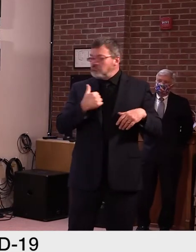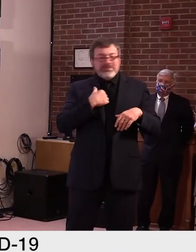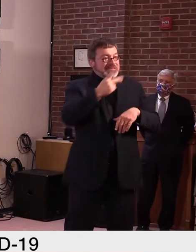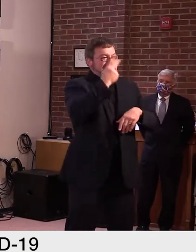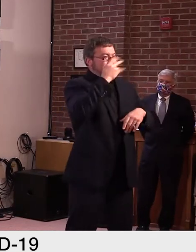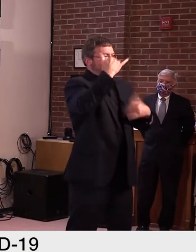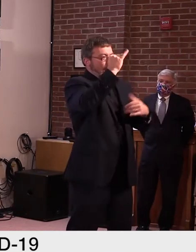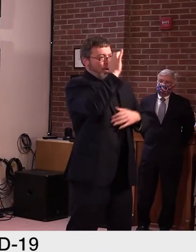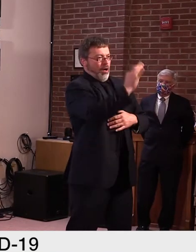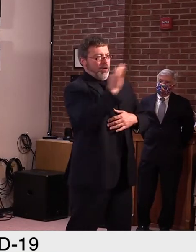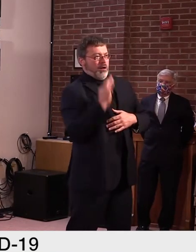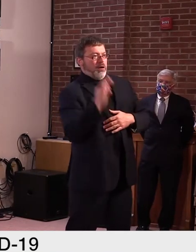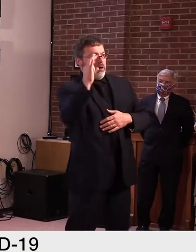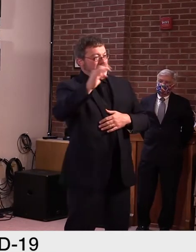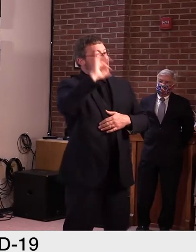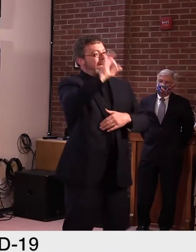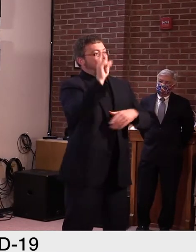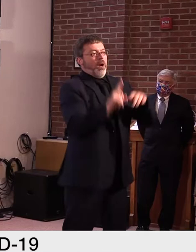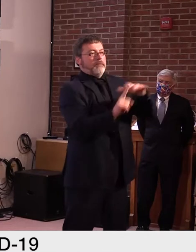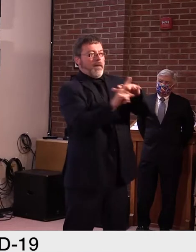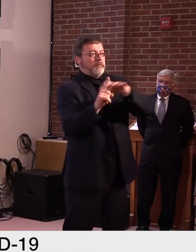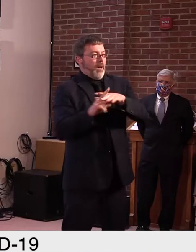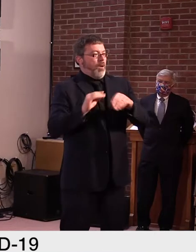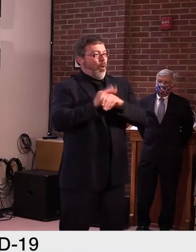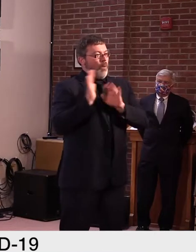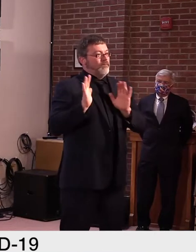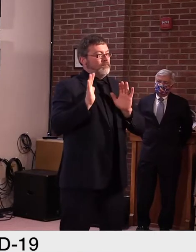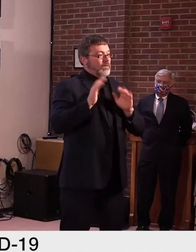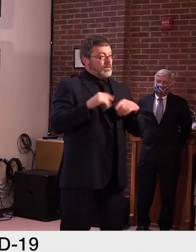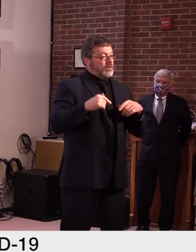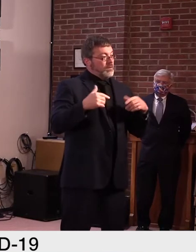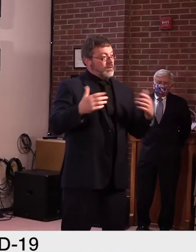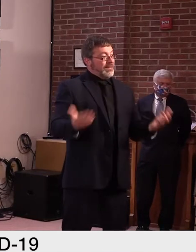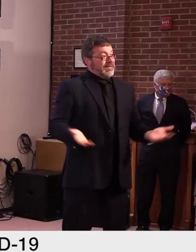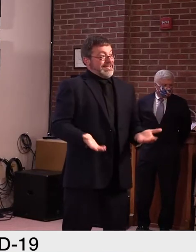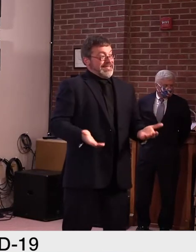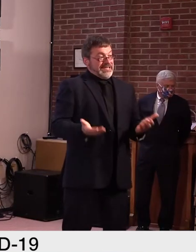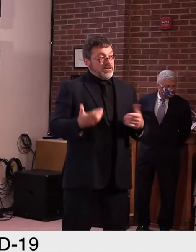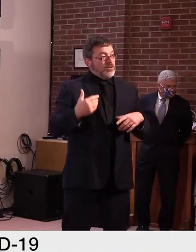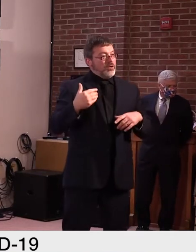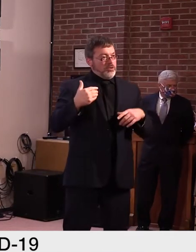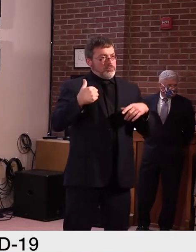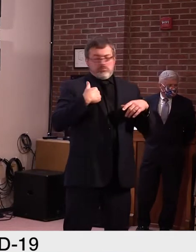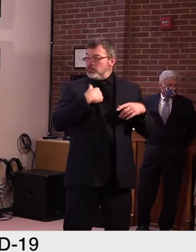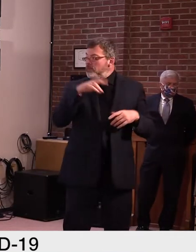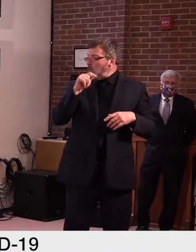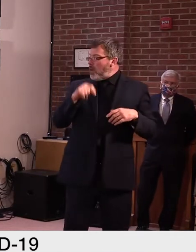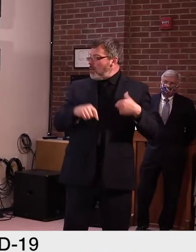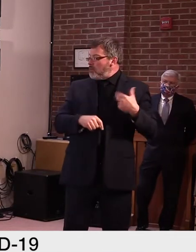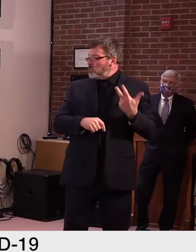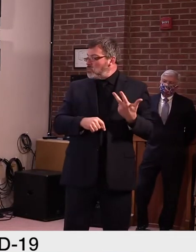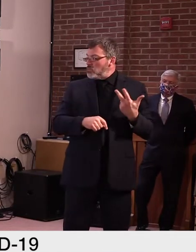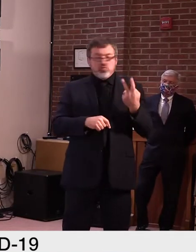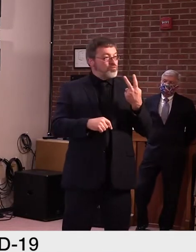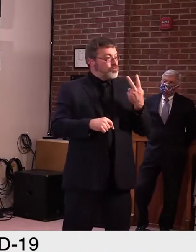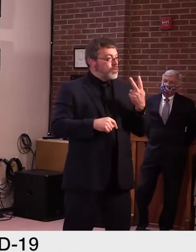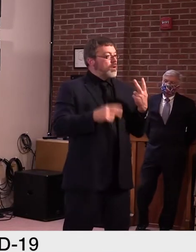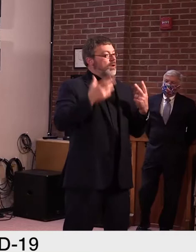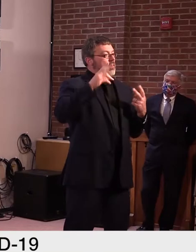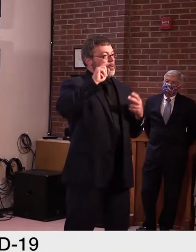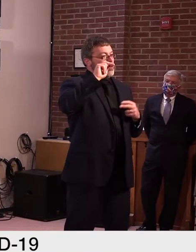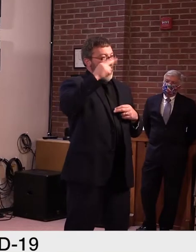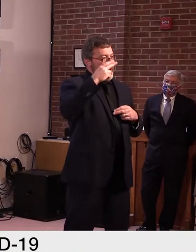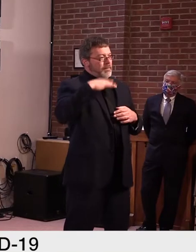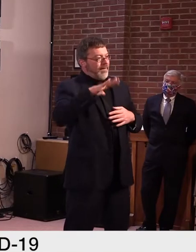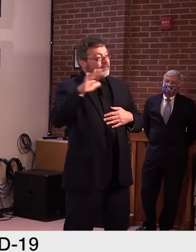reported three cases in two different schools. Maine, pretty close to Vermont with about six cases, and